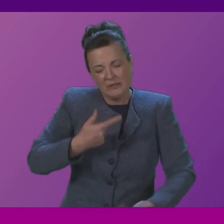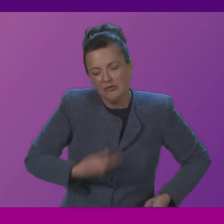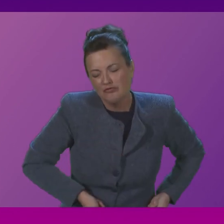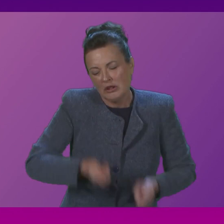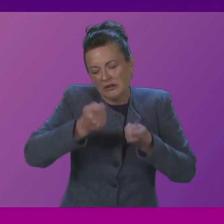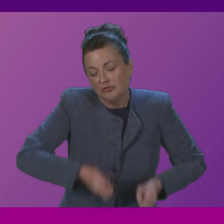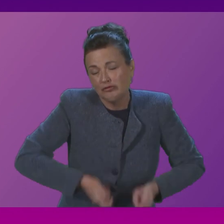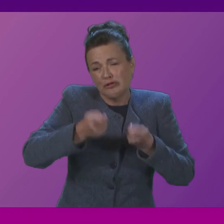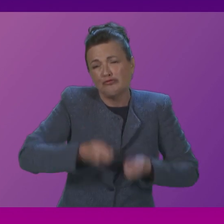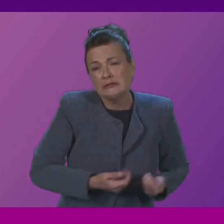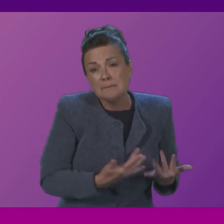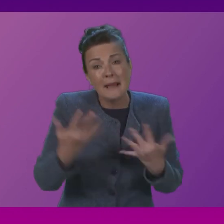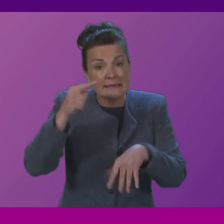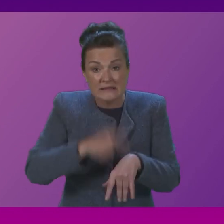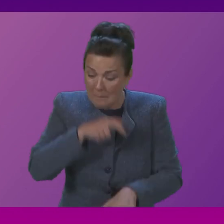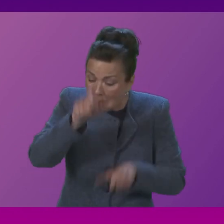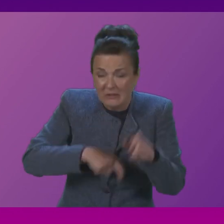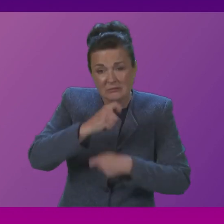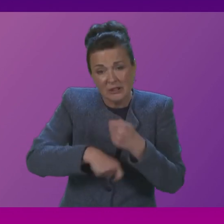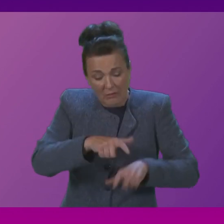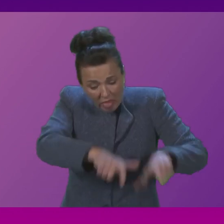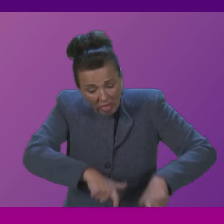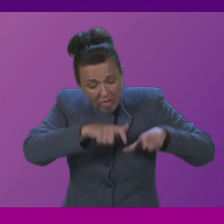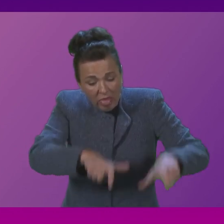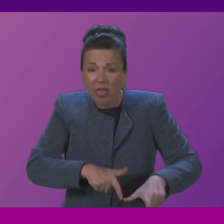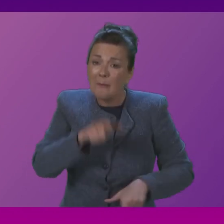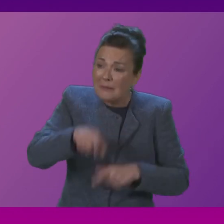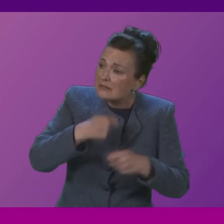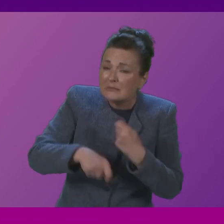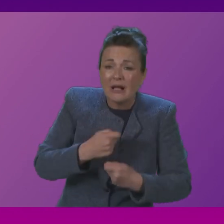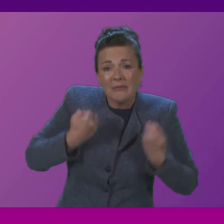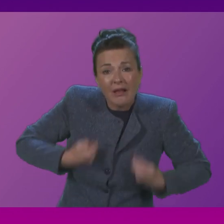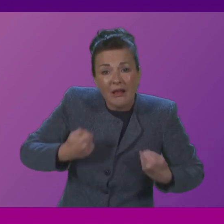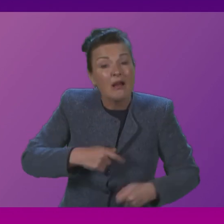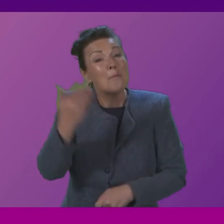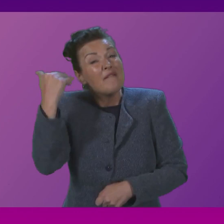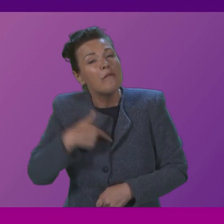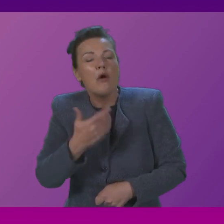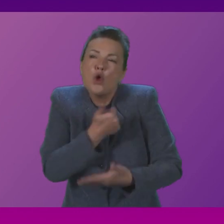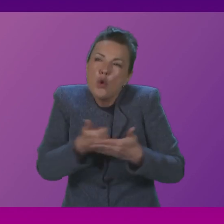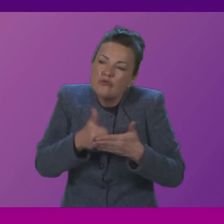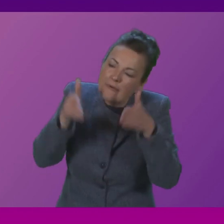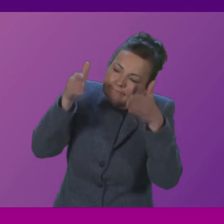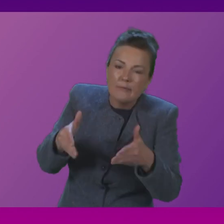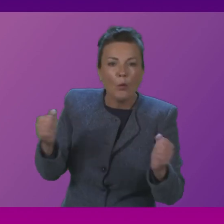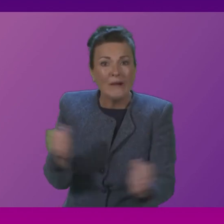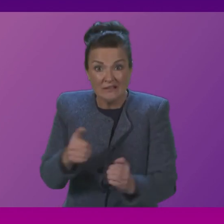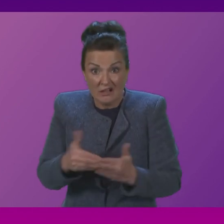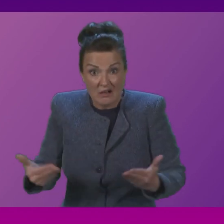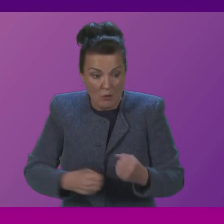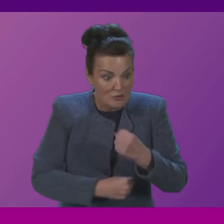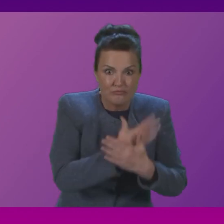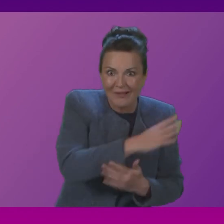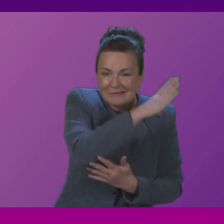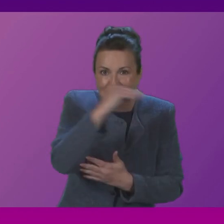are getting longer, patients are getting sicker, and it's happening in all seasons now, not only in the winter months. It's got so